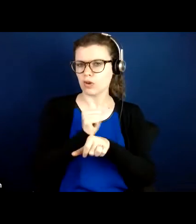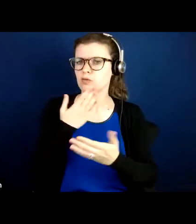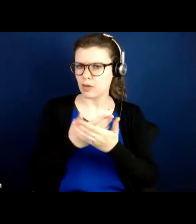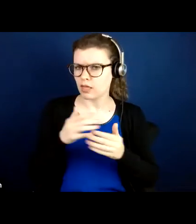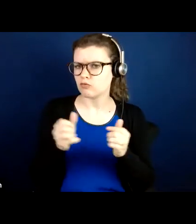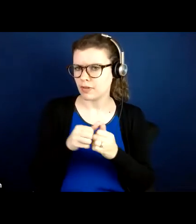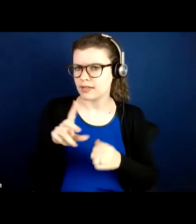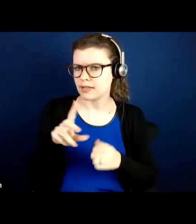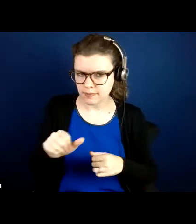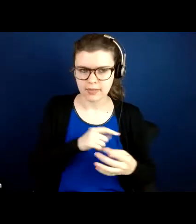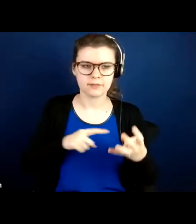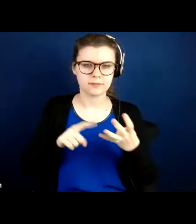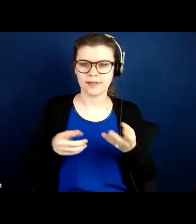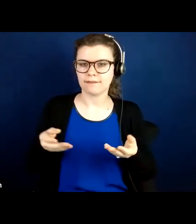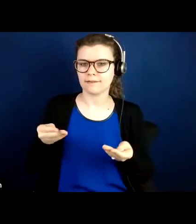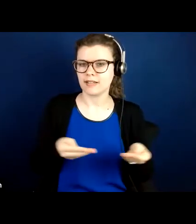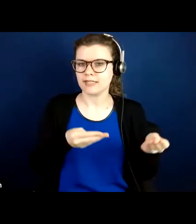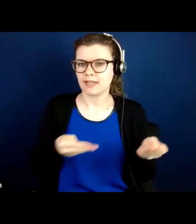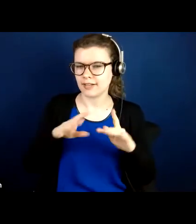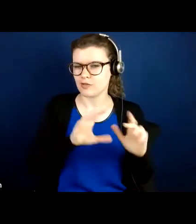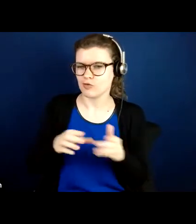disability, and then there's also a facilitating groups training.